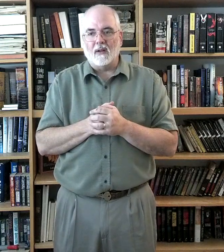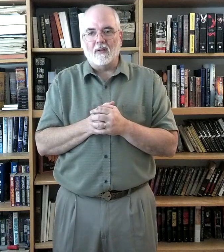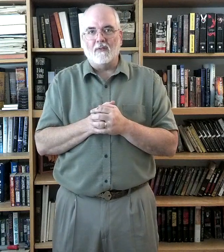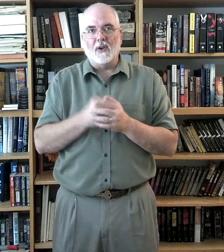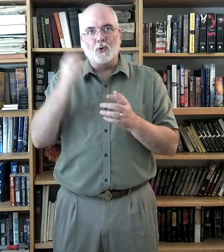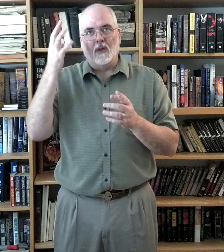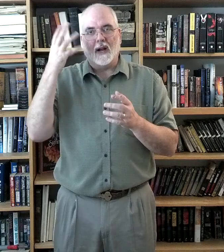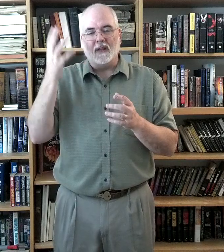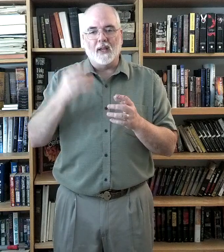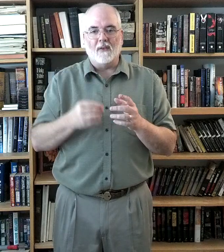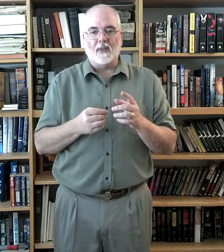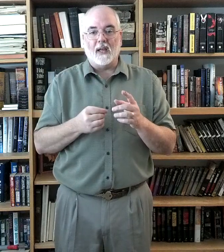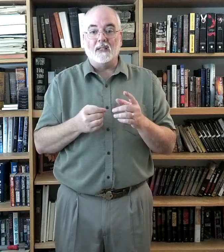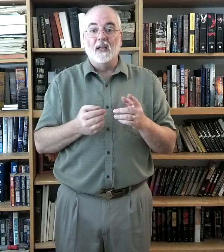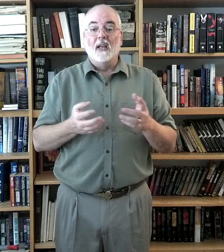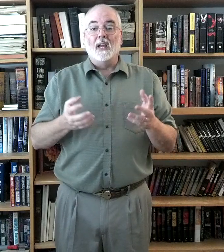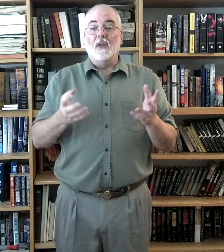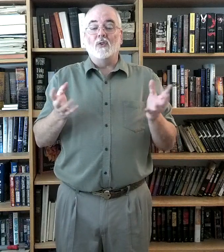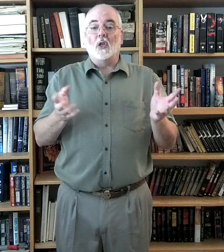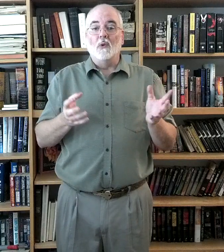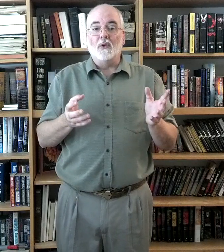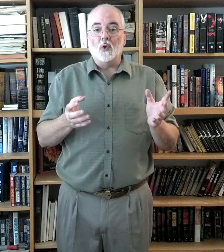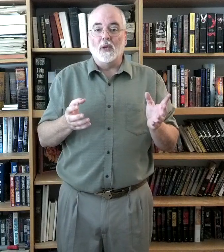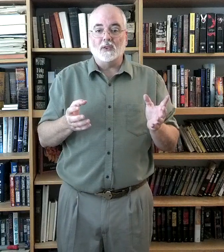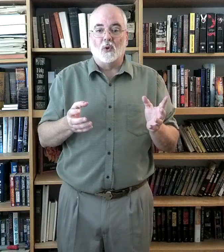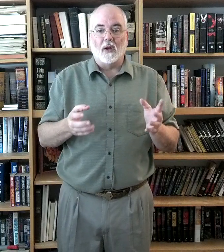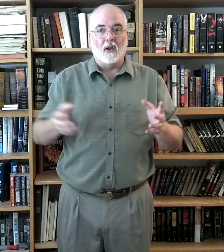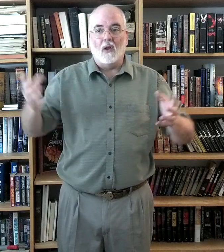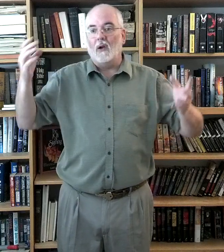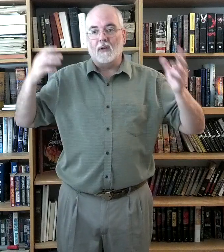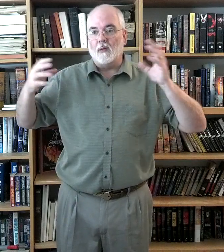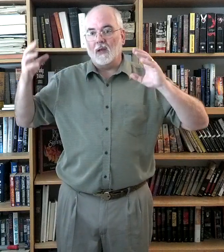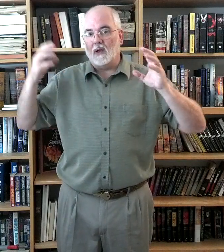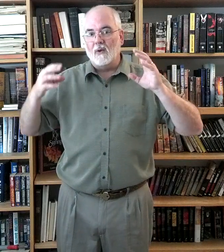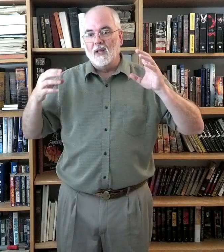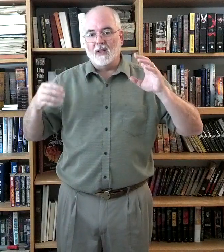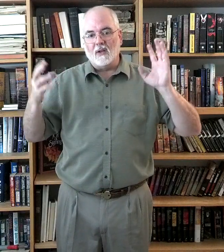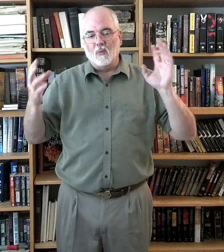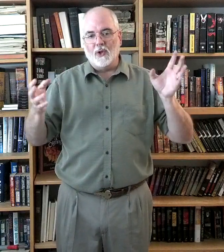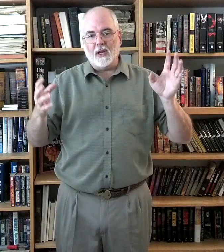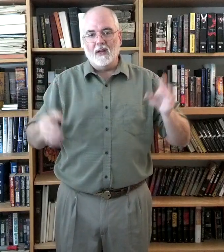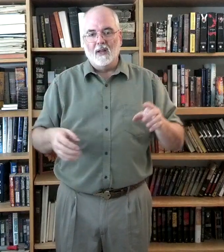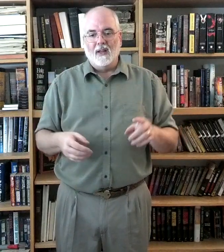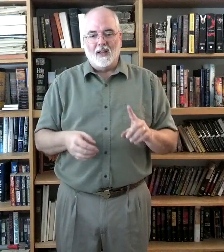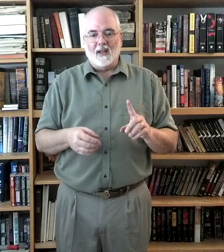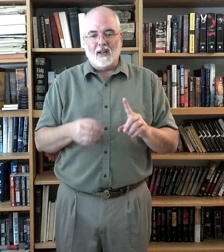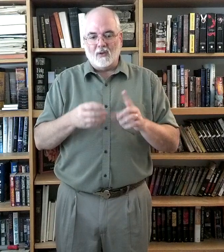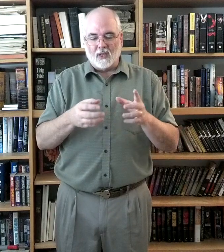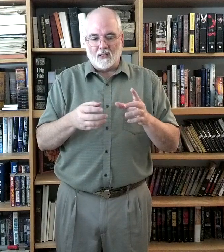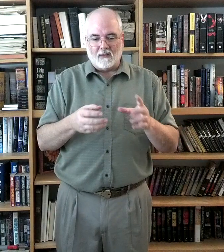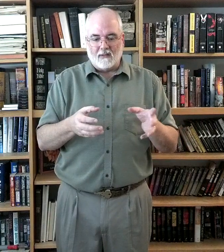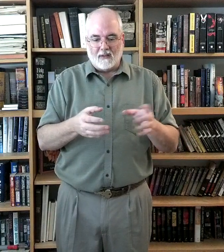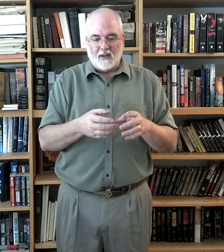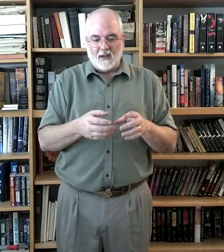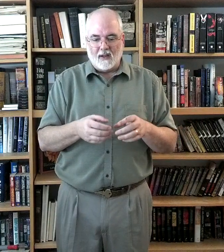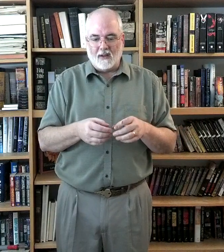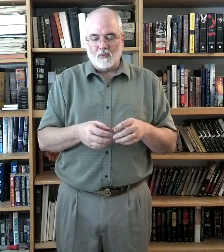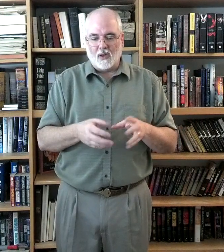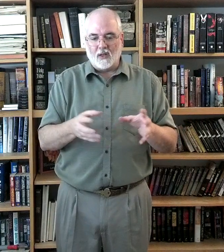visual, I can think of for that is if you saw the movie Toy Story a long time ago. Woody, it was one of the little